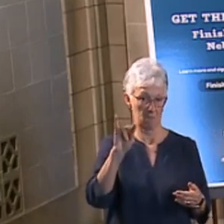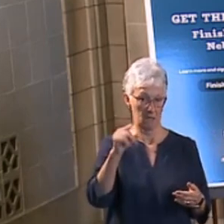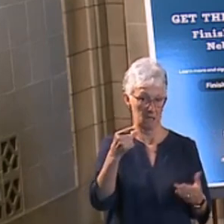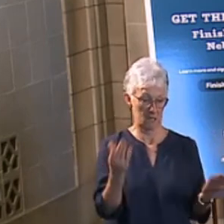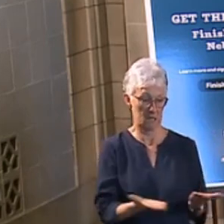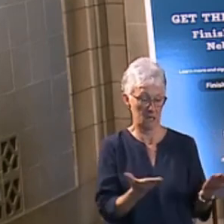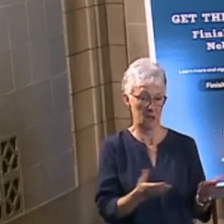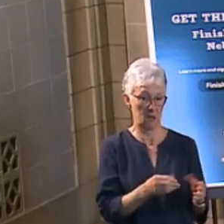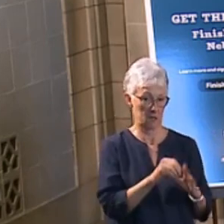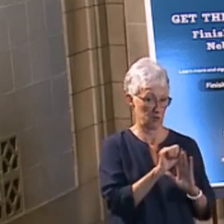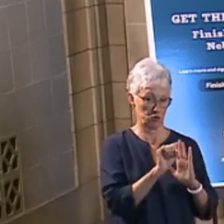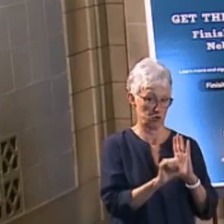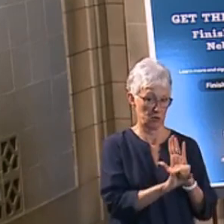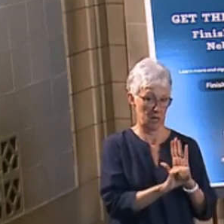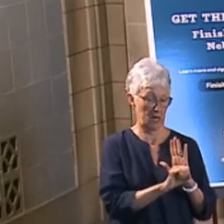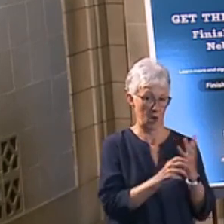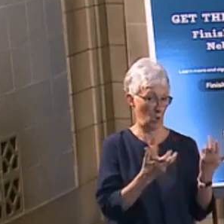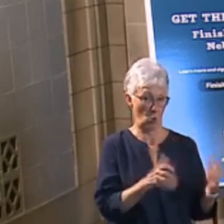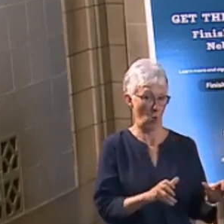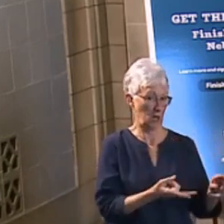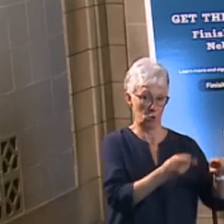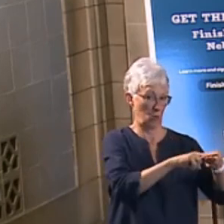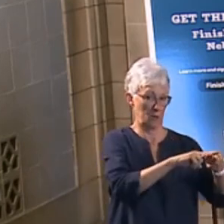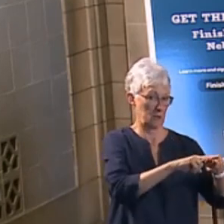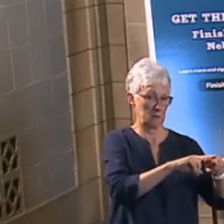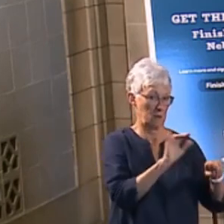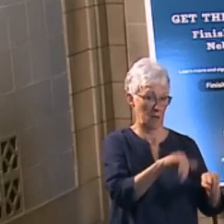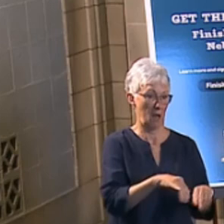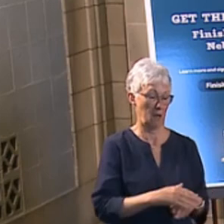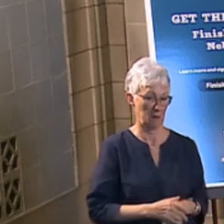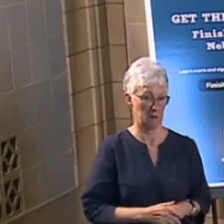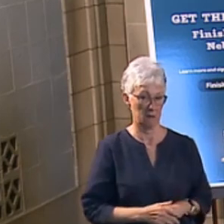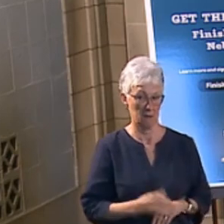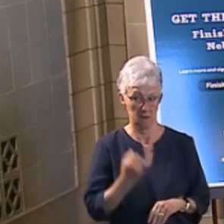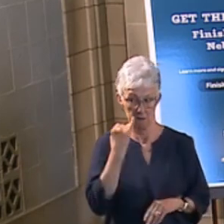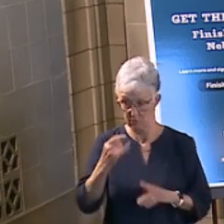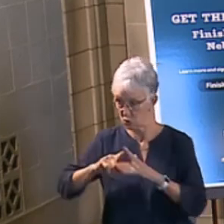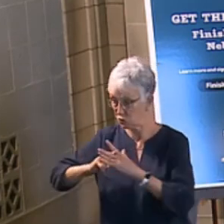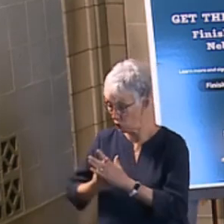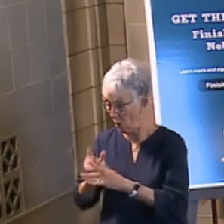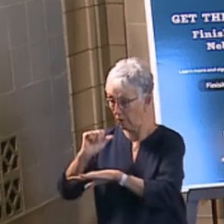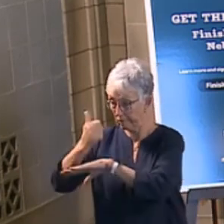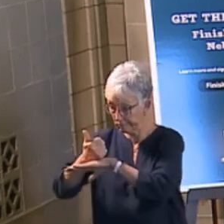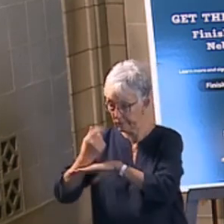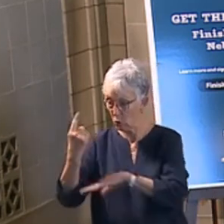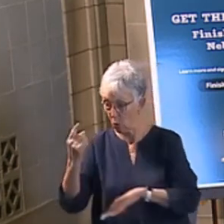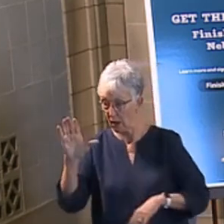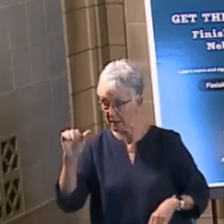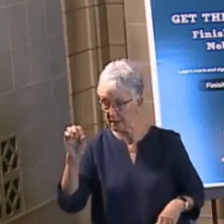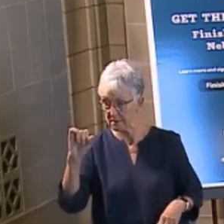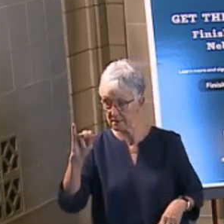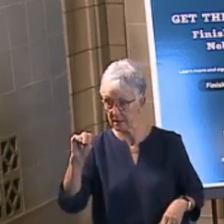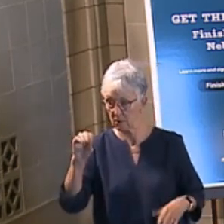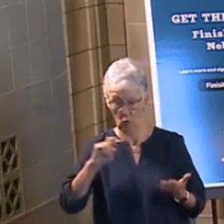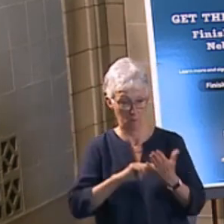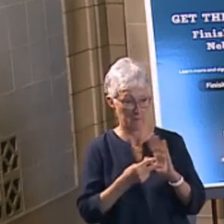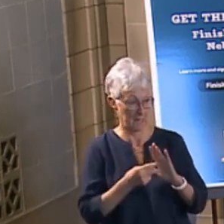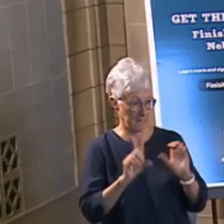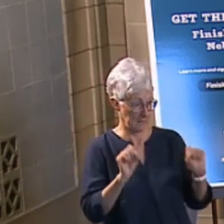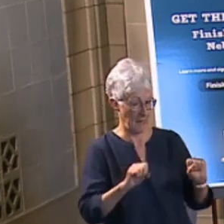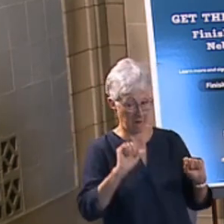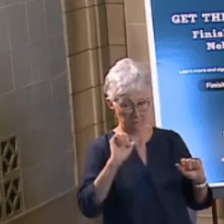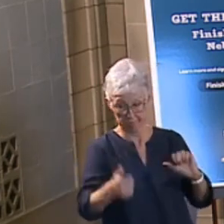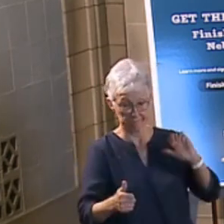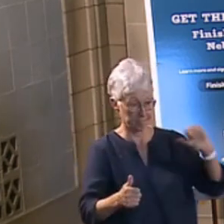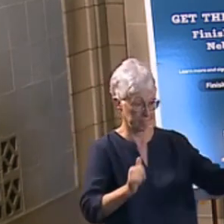went down this path, you were going to start seeing that you could have casinos anywhere in the state. And so, yes, I am concerned that we're going to see more casino gambling across the state.